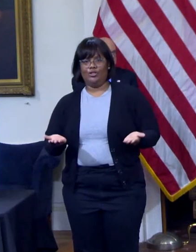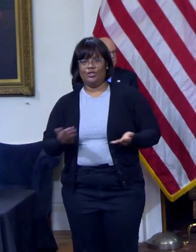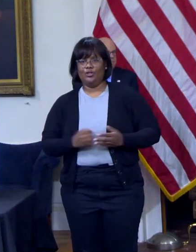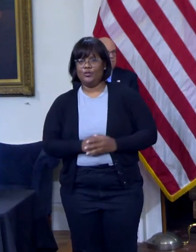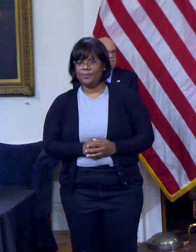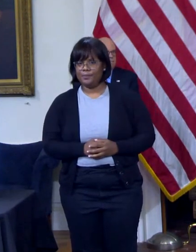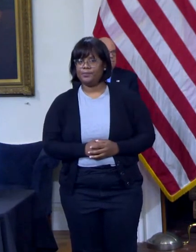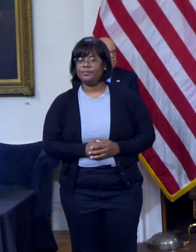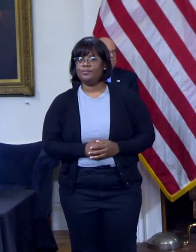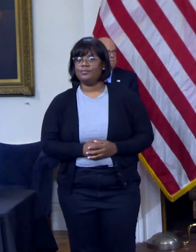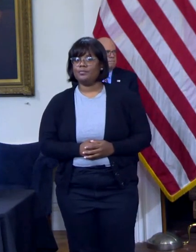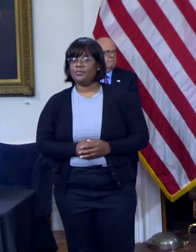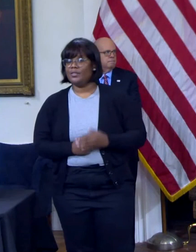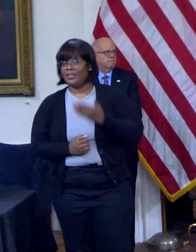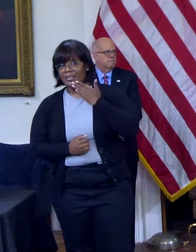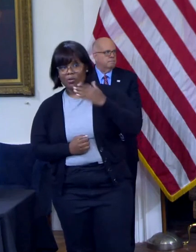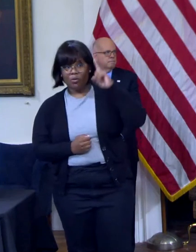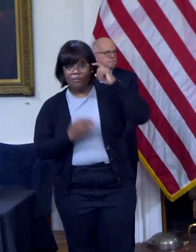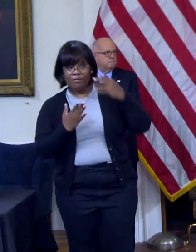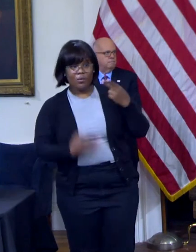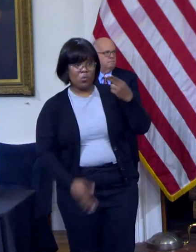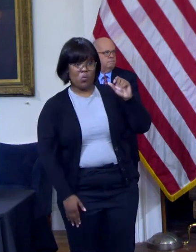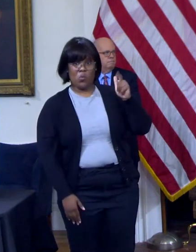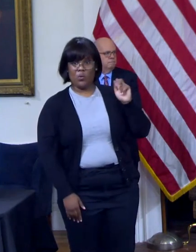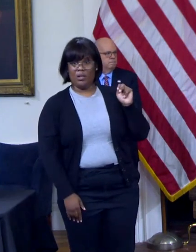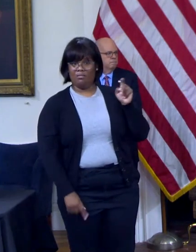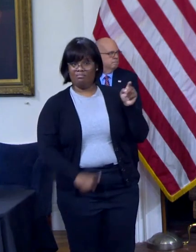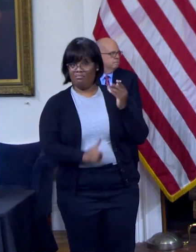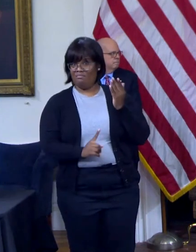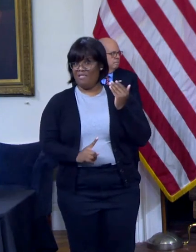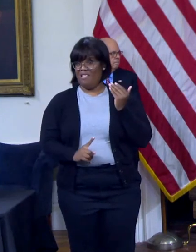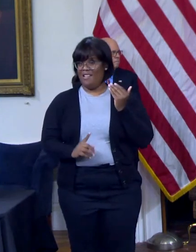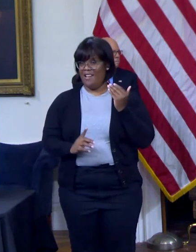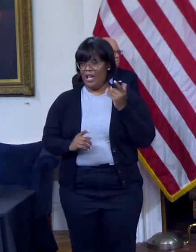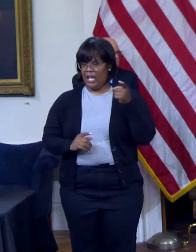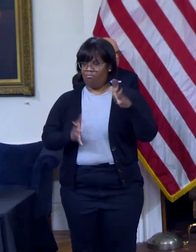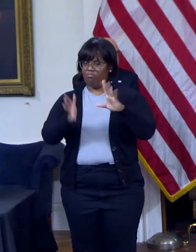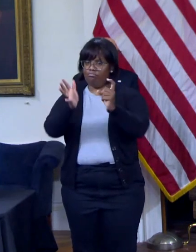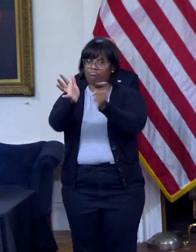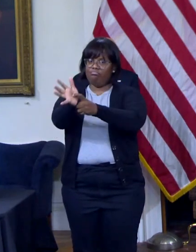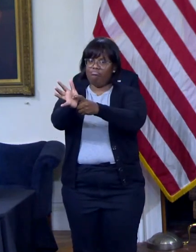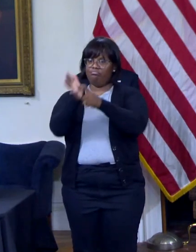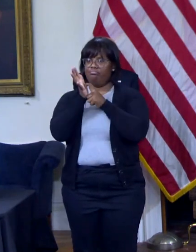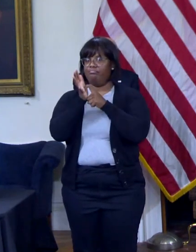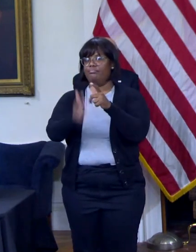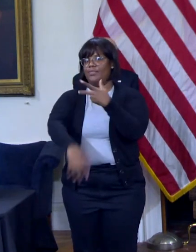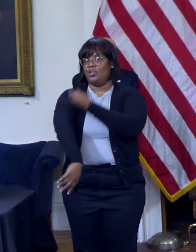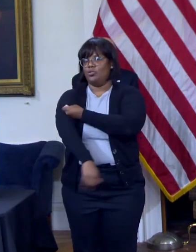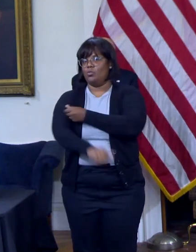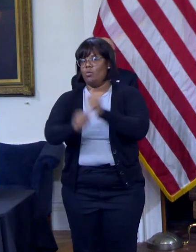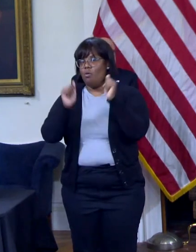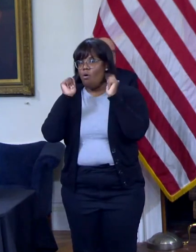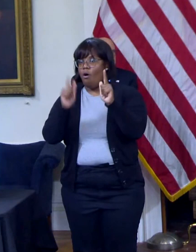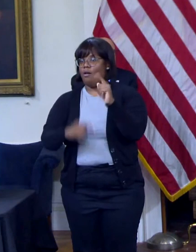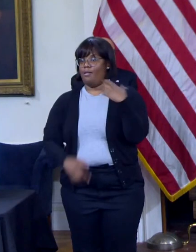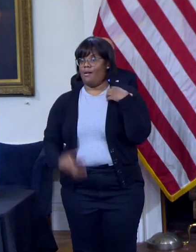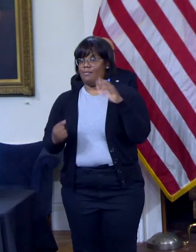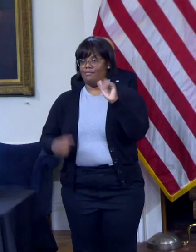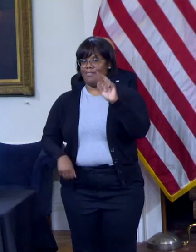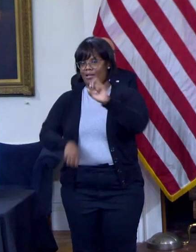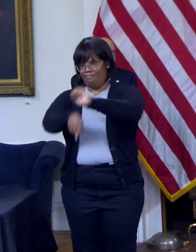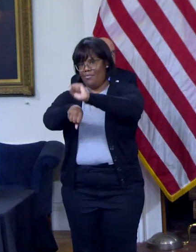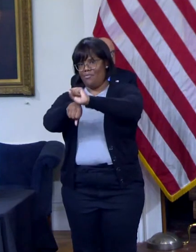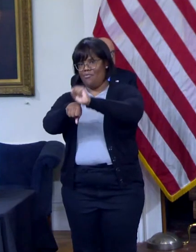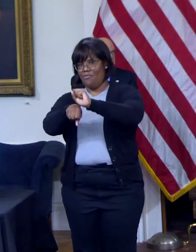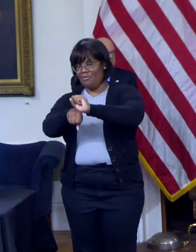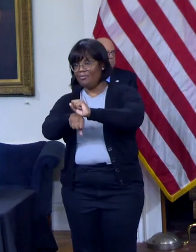Hogan, for mandating COVID-19 vaccinations for health care workers in Maryland hospitals and